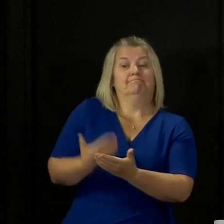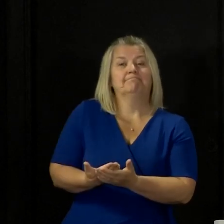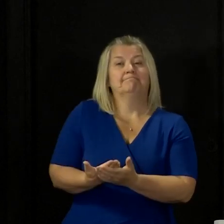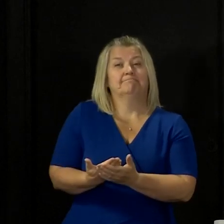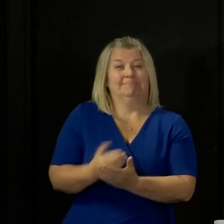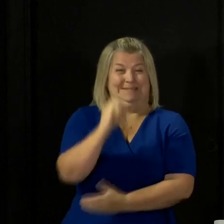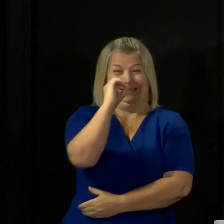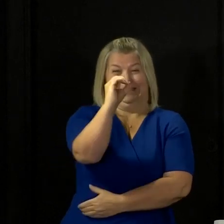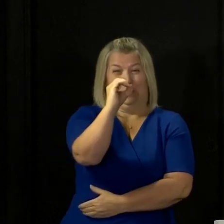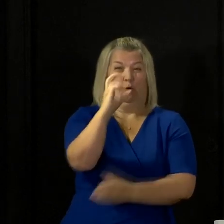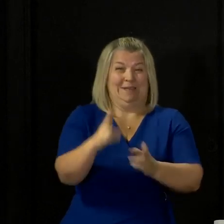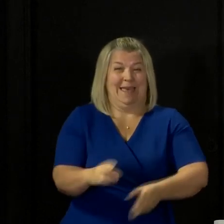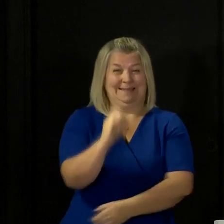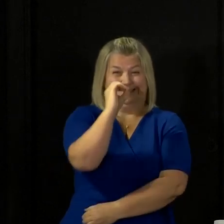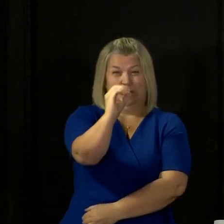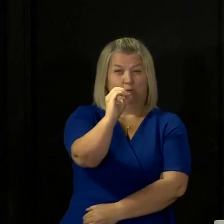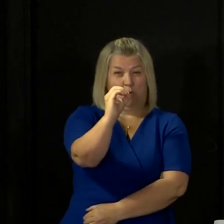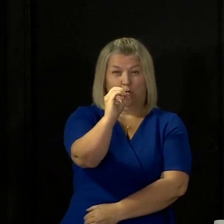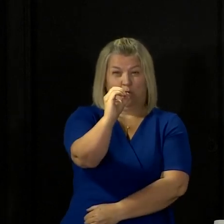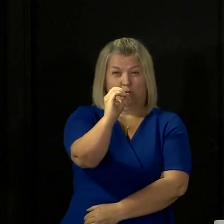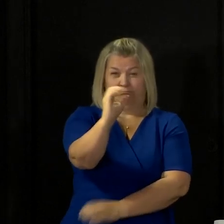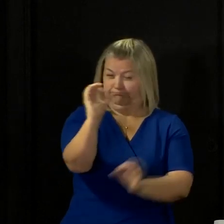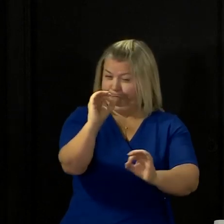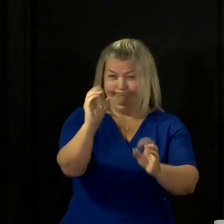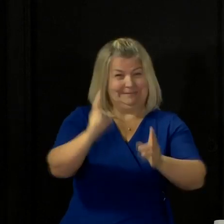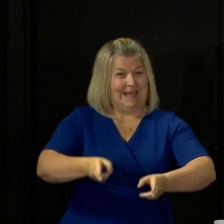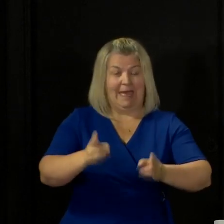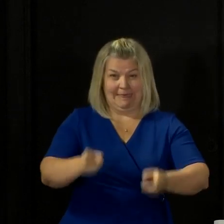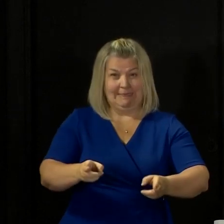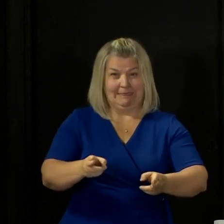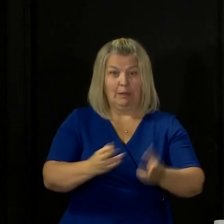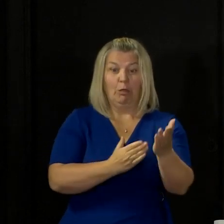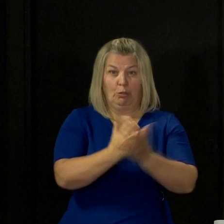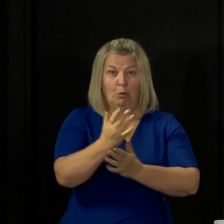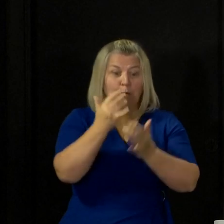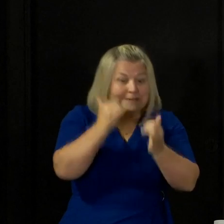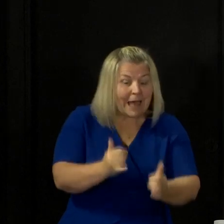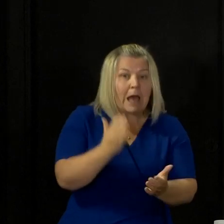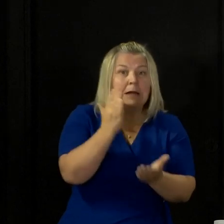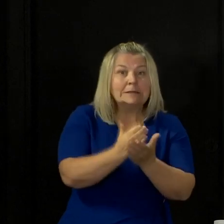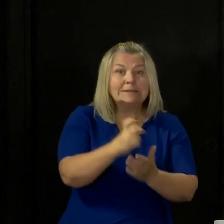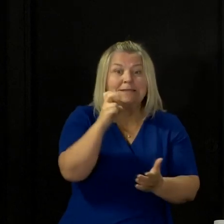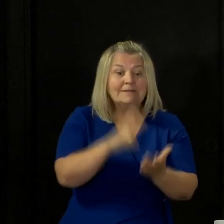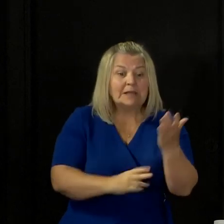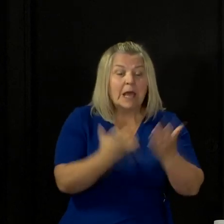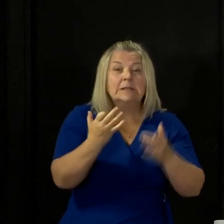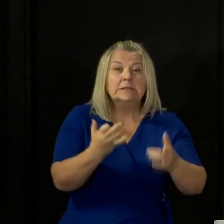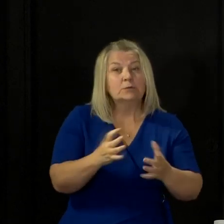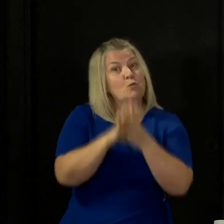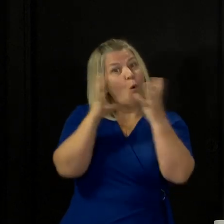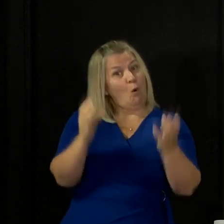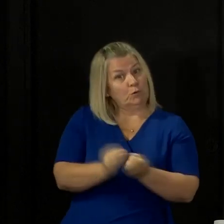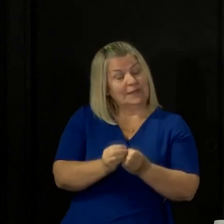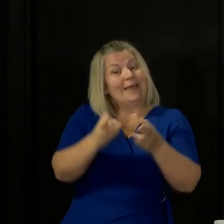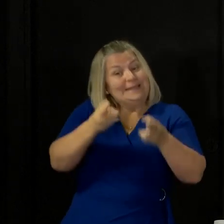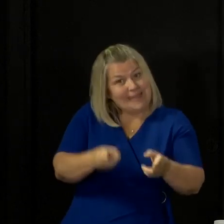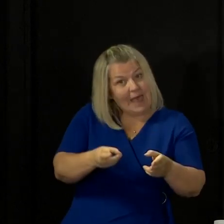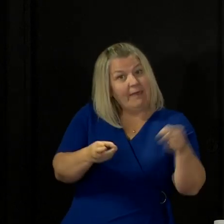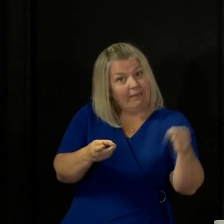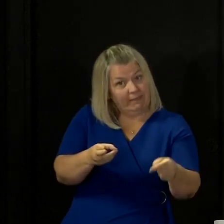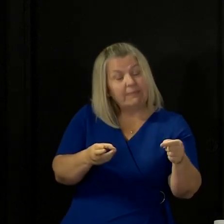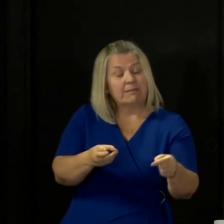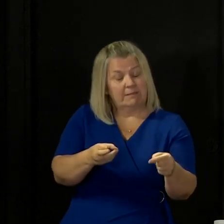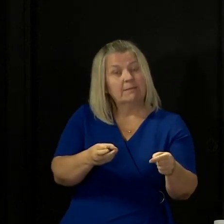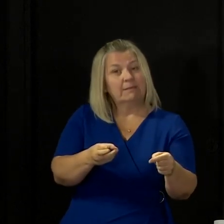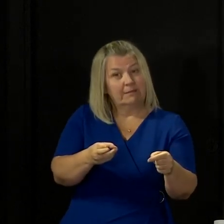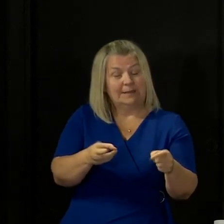deaths have been registered of patients confirmed through a test as having COVID-19. The total number of deaths in Scotland under that measurement,